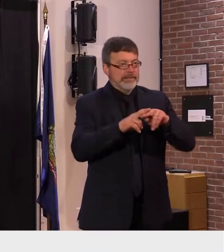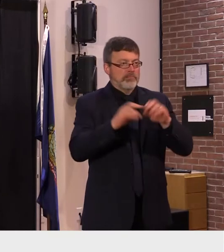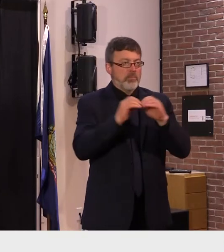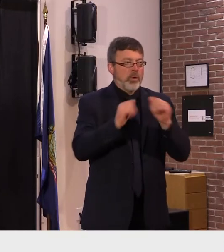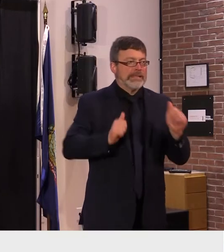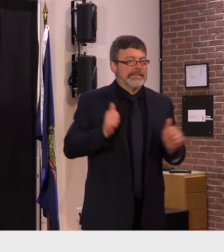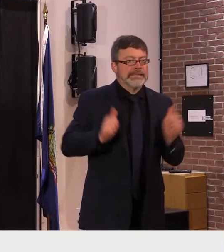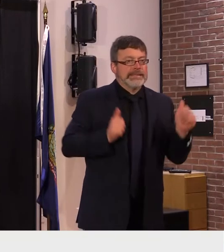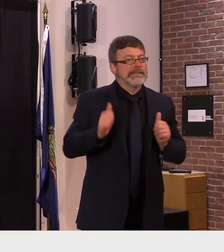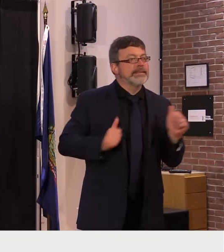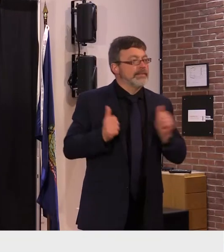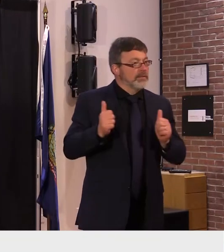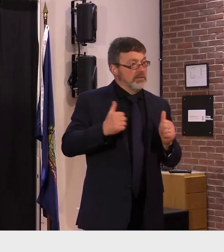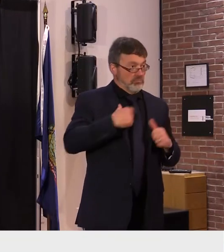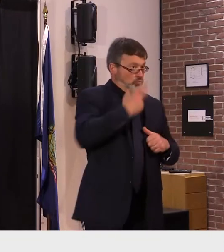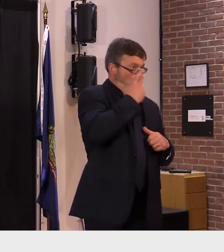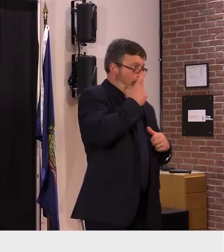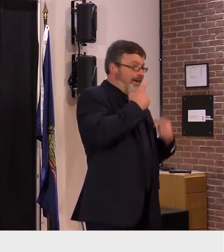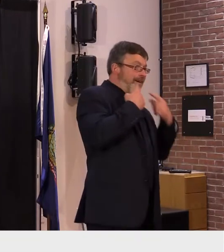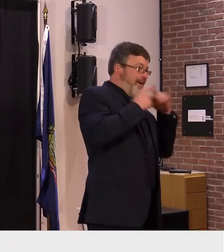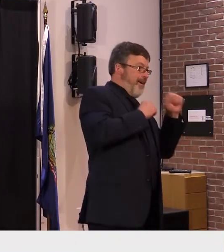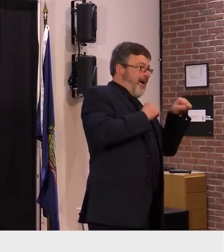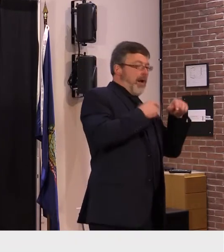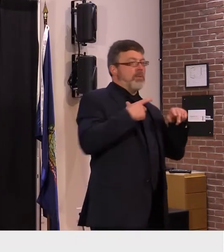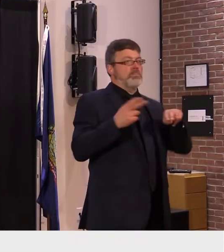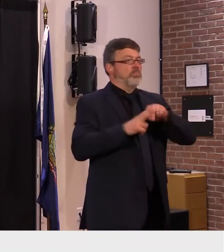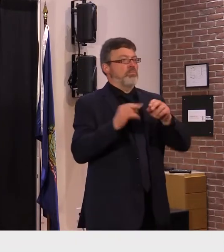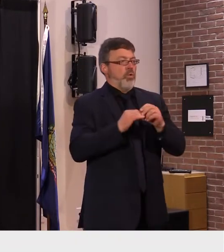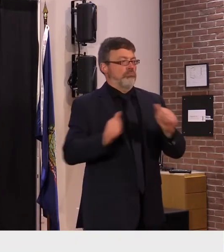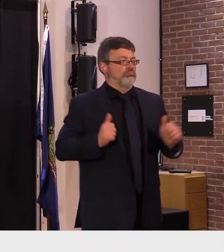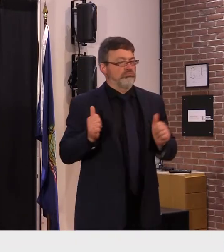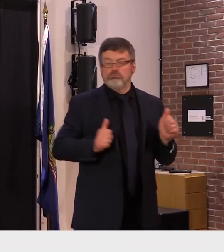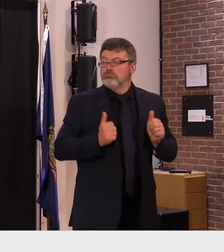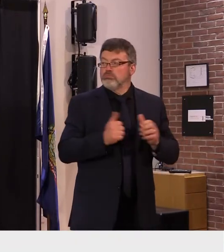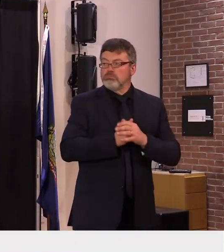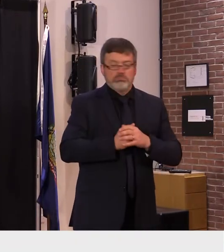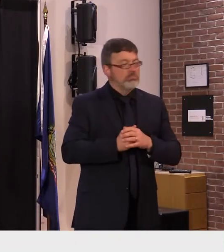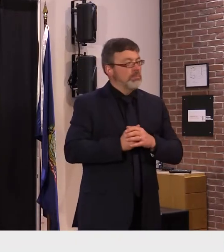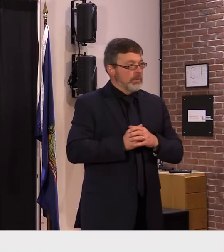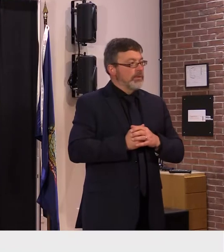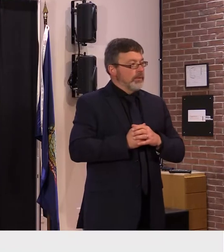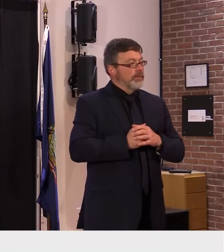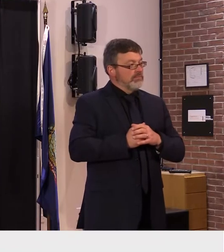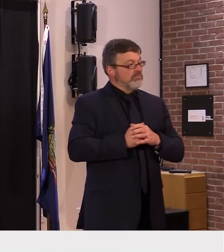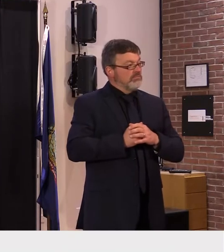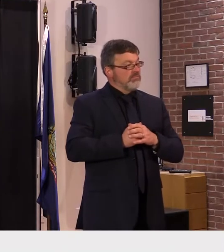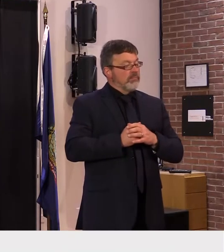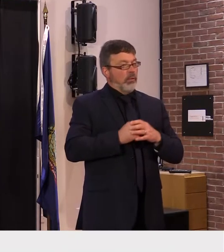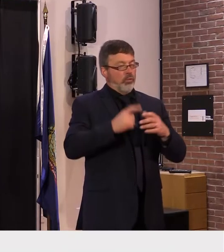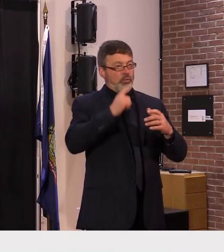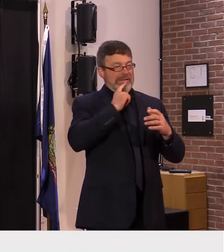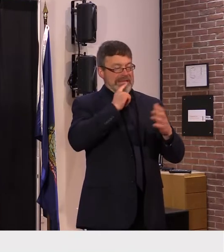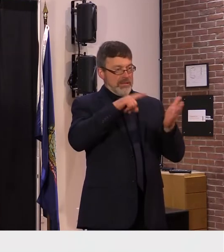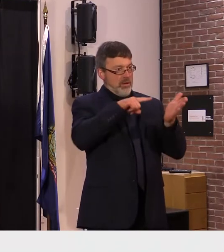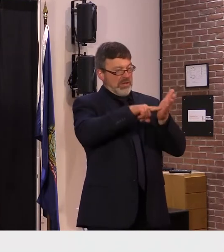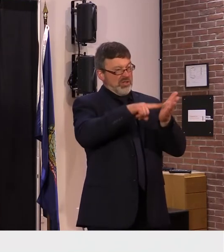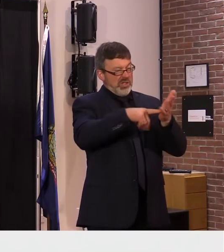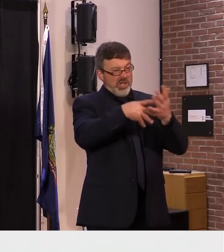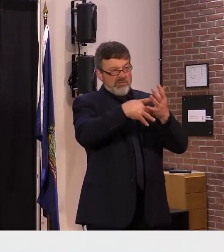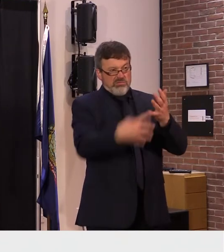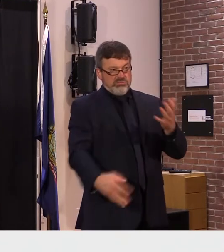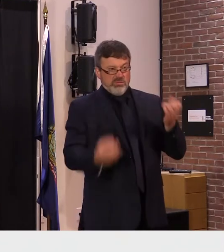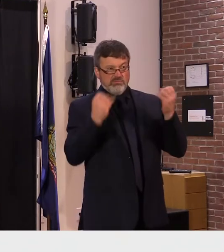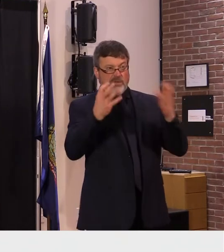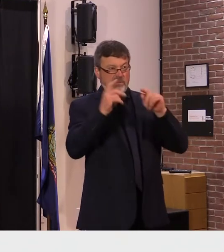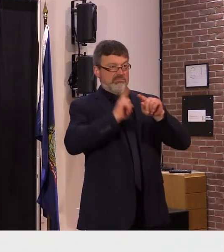um so we've we've studied this uh and i'm sure that there's going to be more studies in the in the future uh the